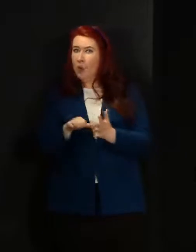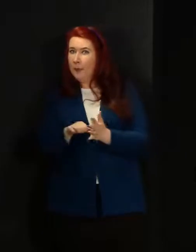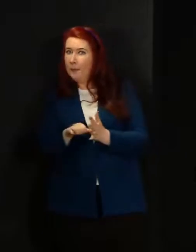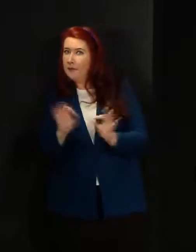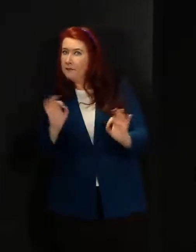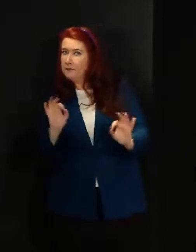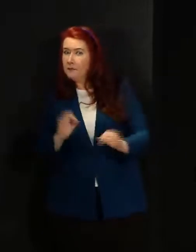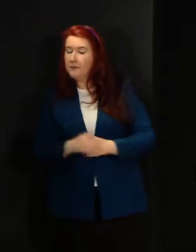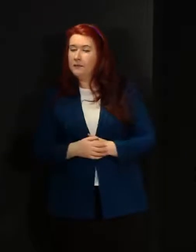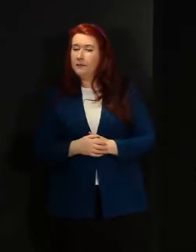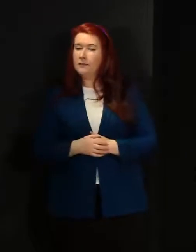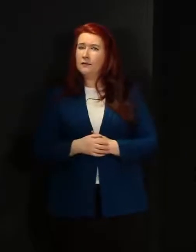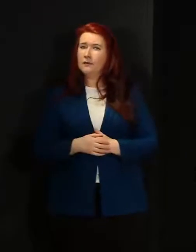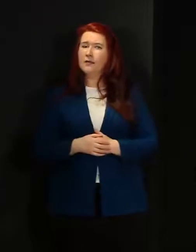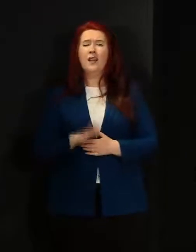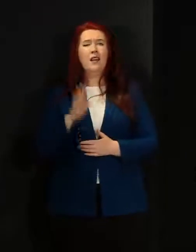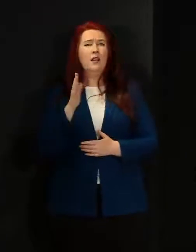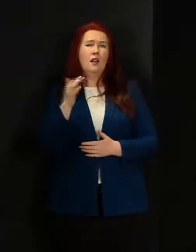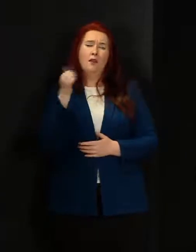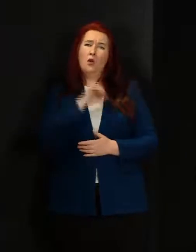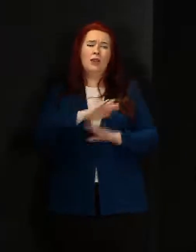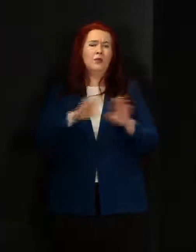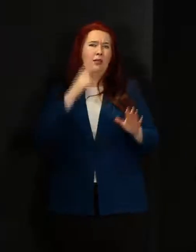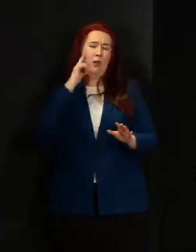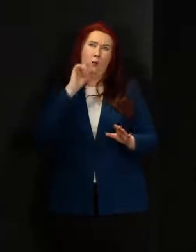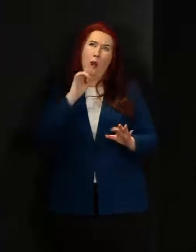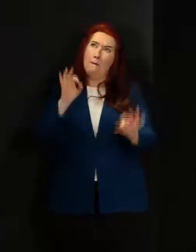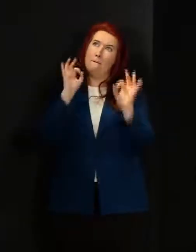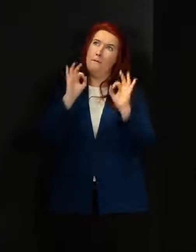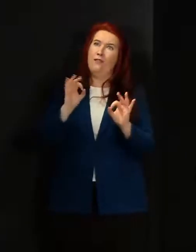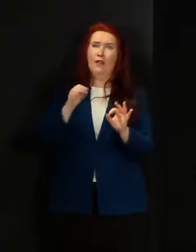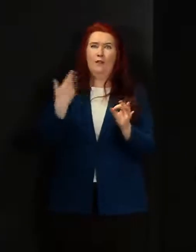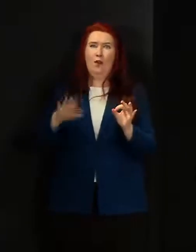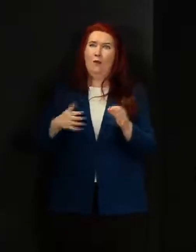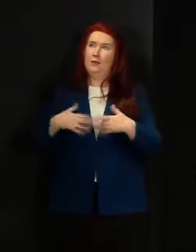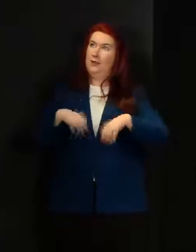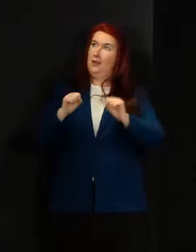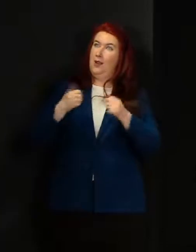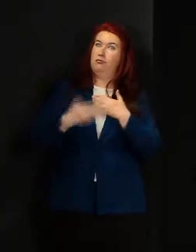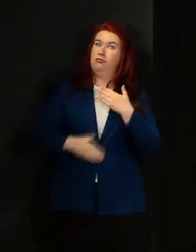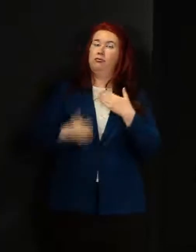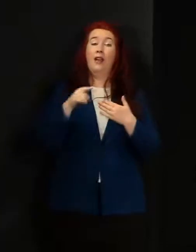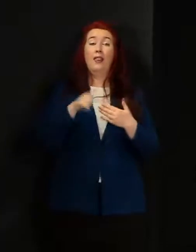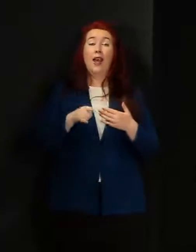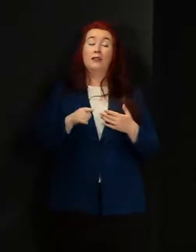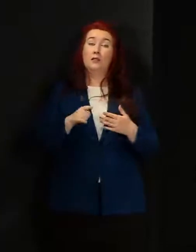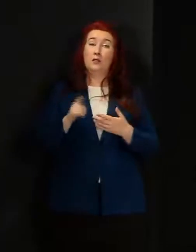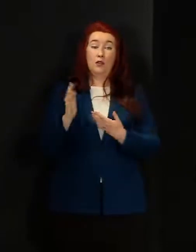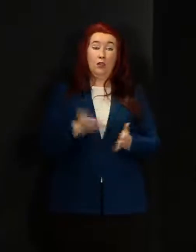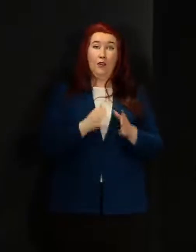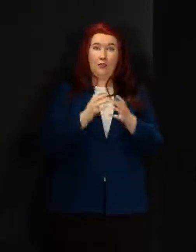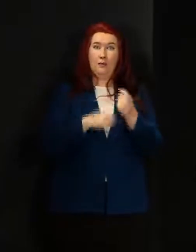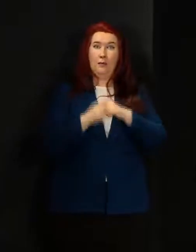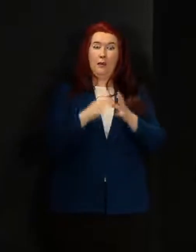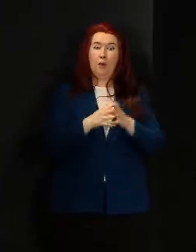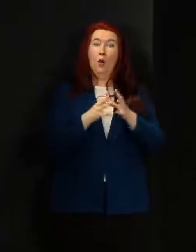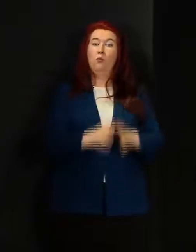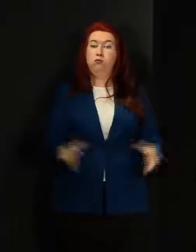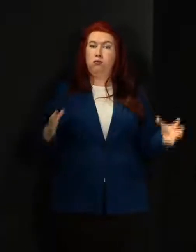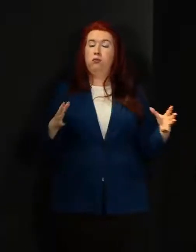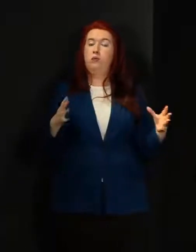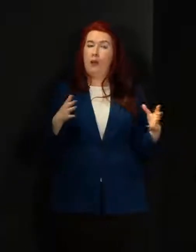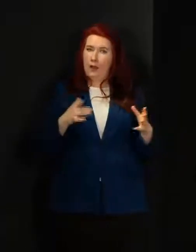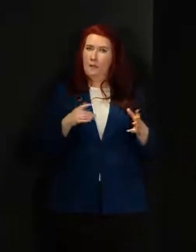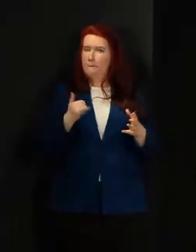actually anticipate that it will not be perfect from day one. You would expect a system that we are ramping up at this scale to perhaps give us some